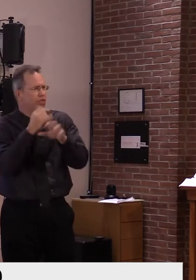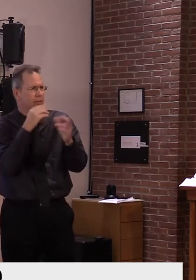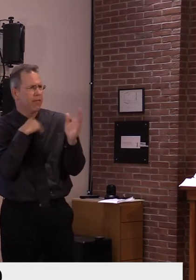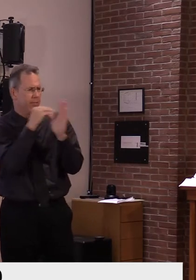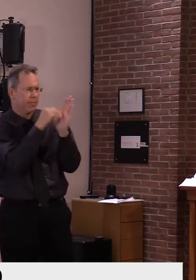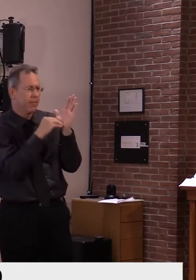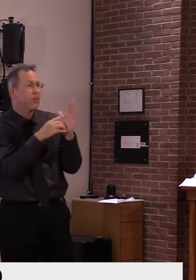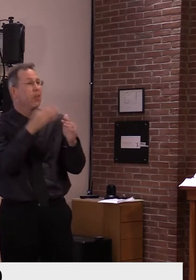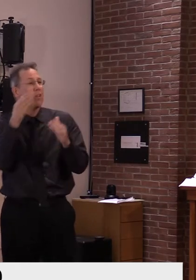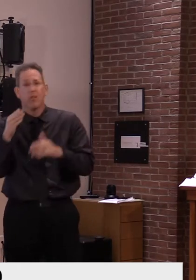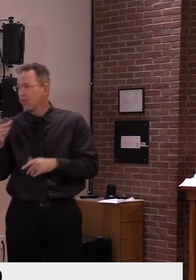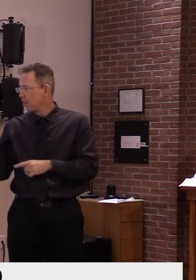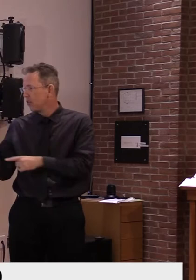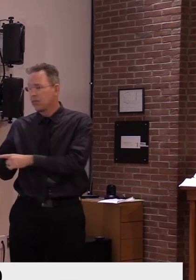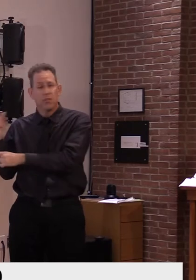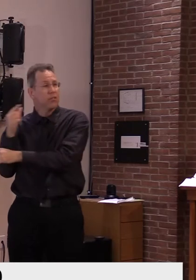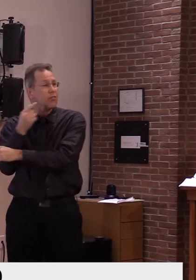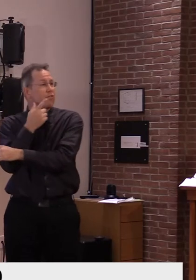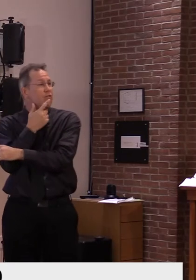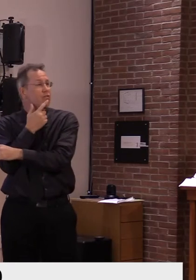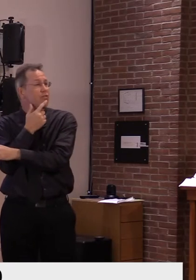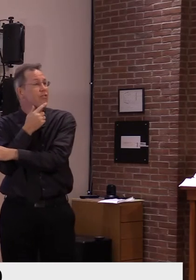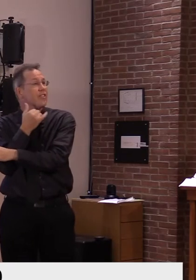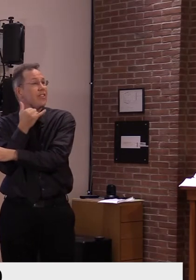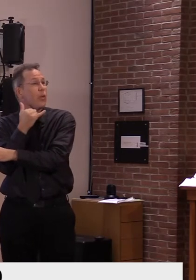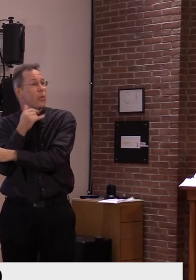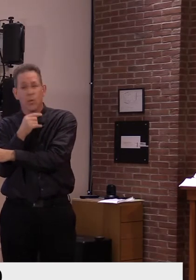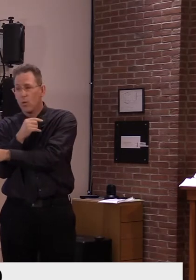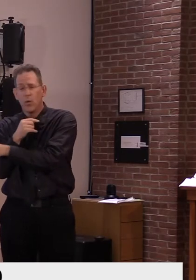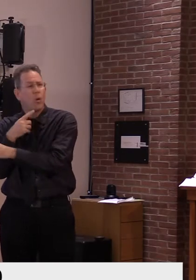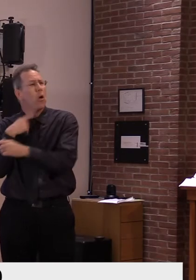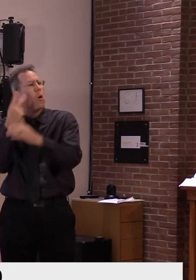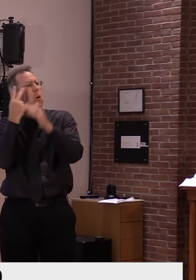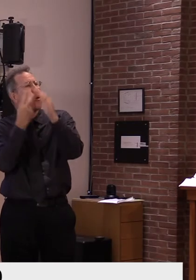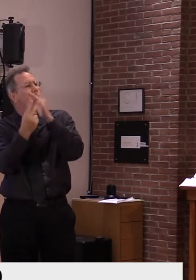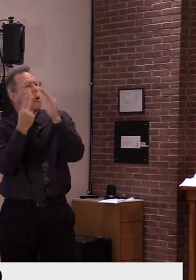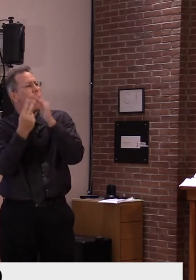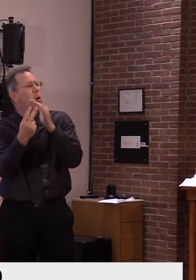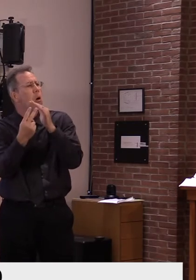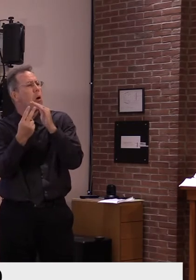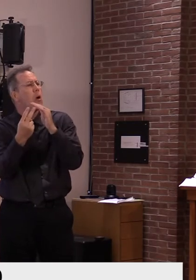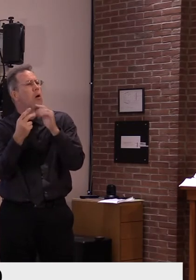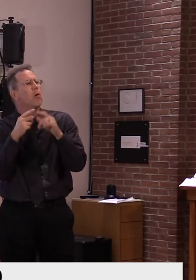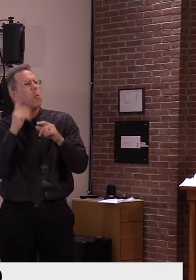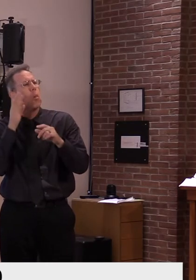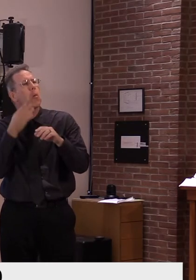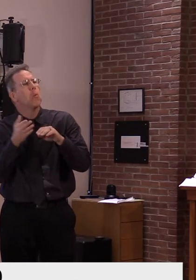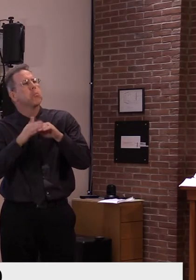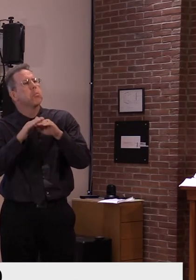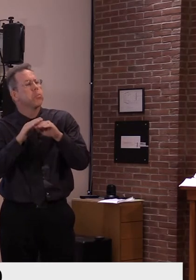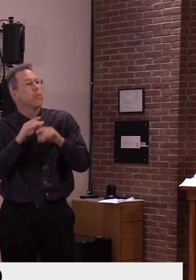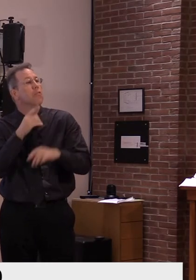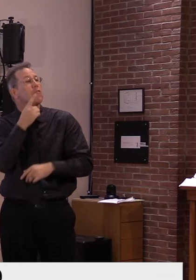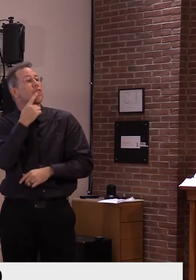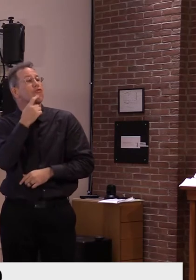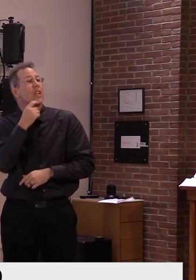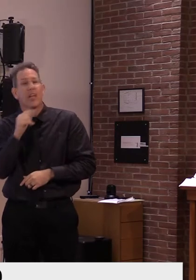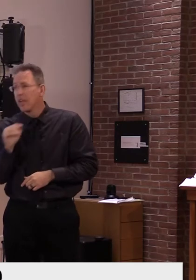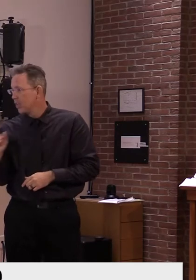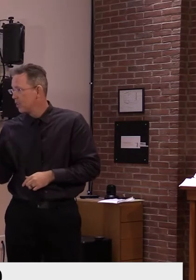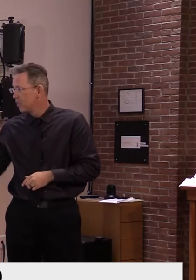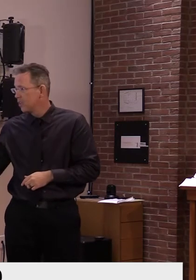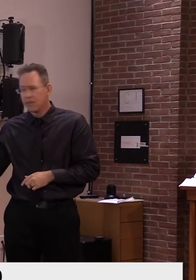that yellow dotted line showing a pretty mild increase in cases over the next six weeks. With just six days of